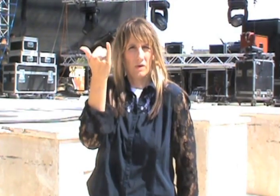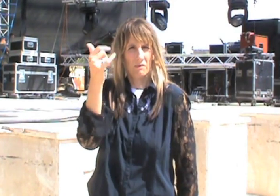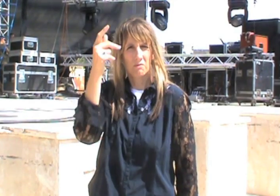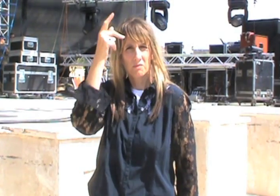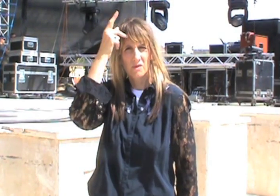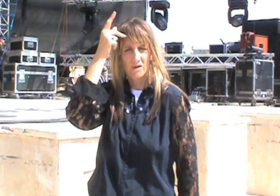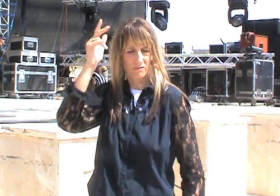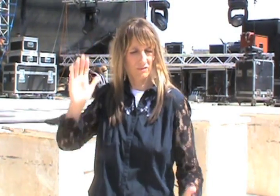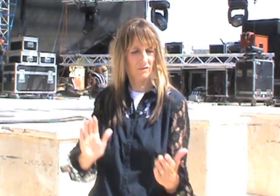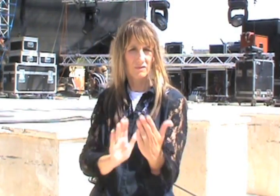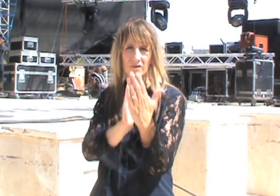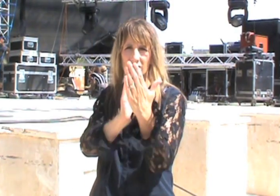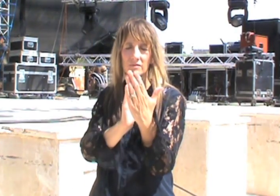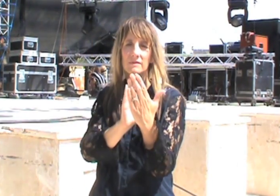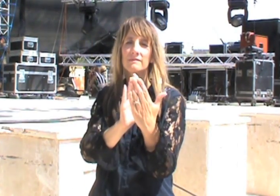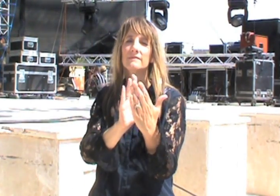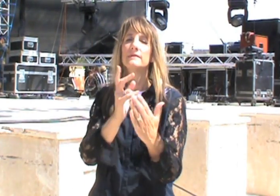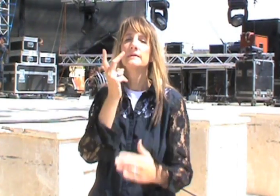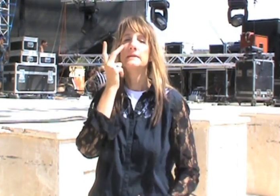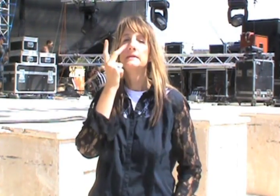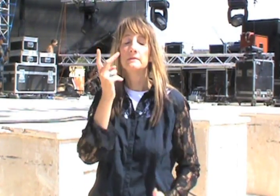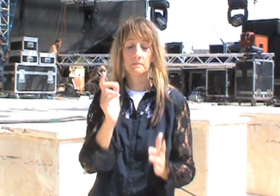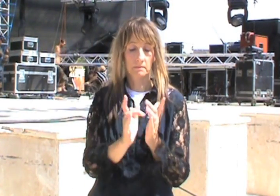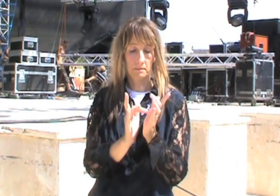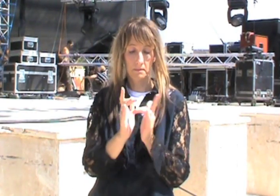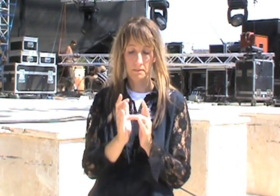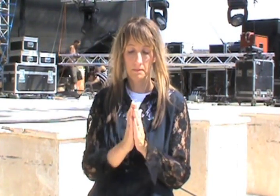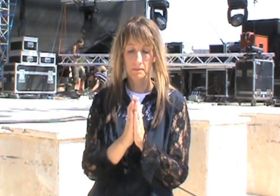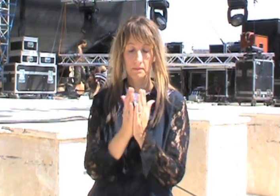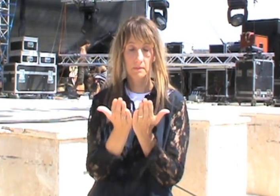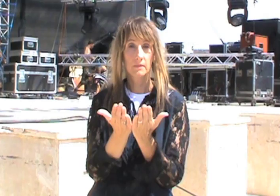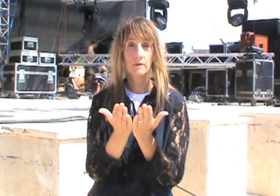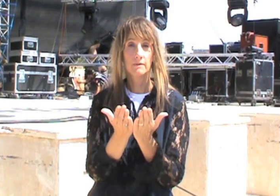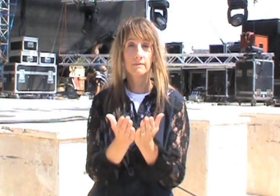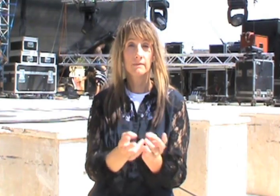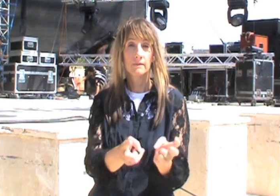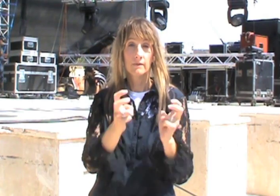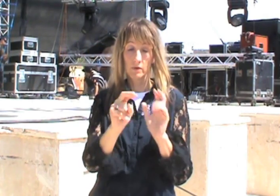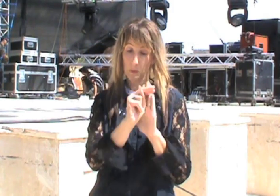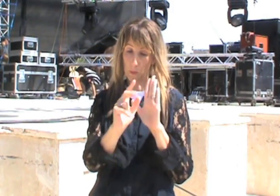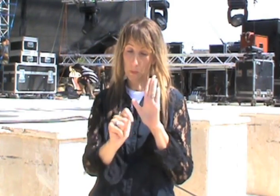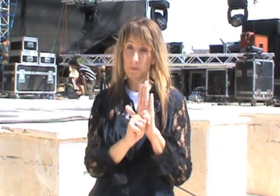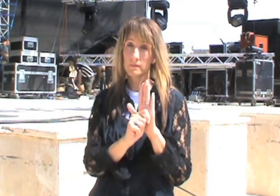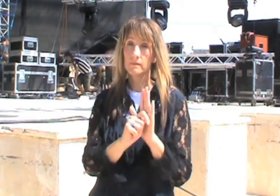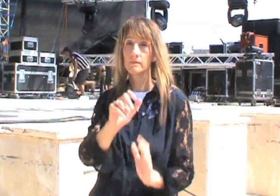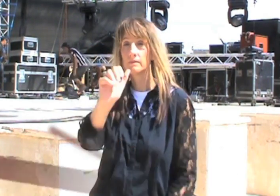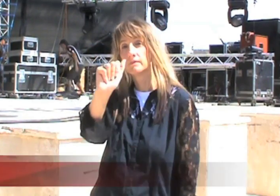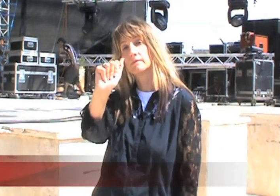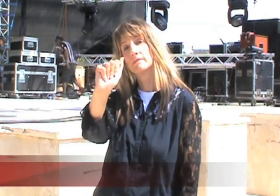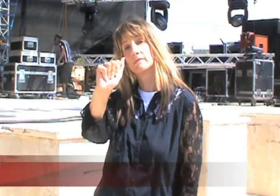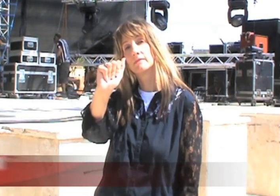Why did he have to appear before King Agrippa? We see in the Bible, in the New Testament,